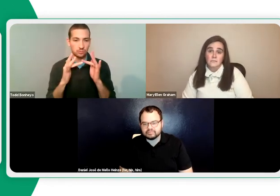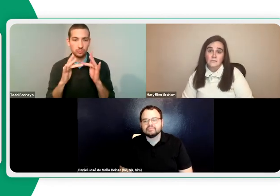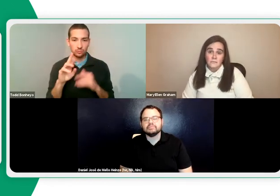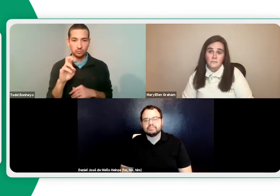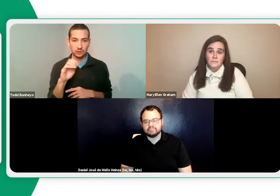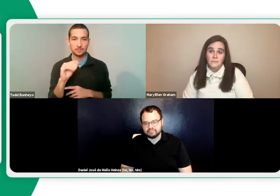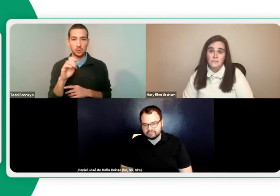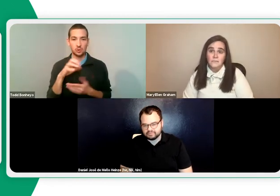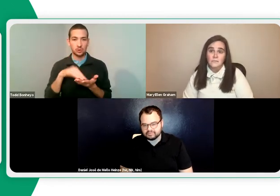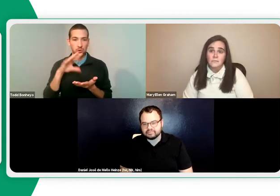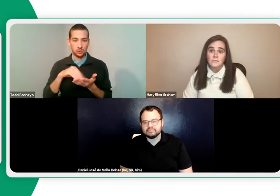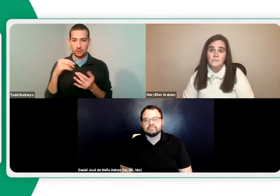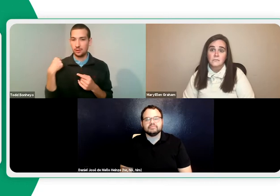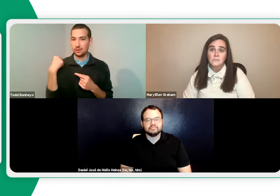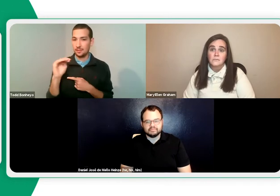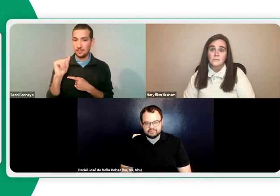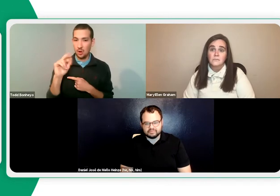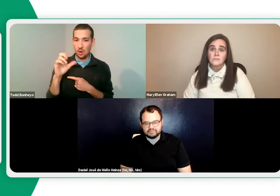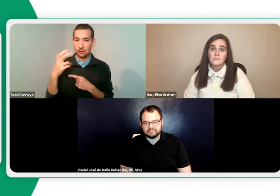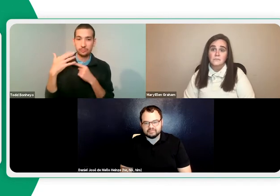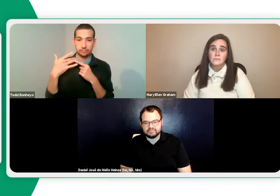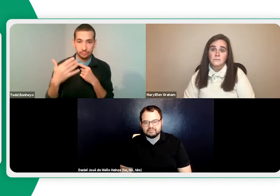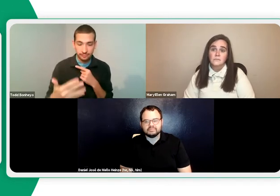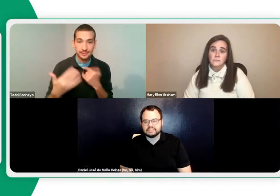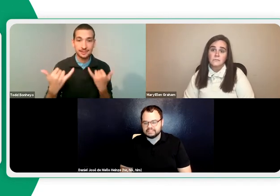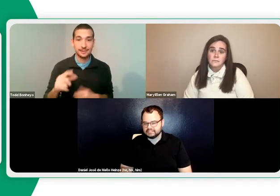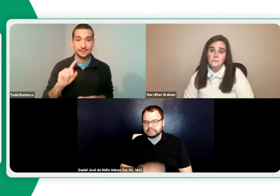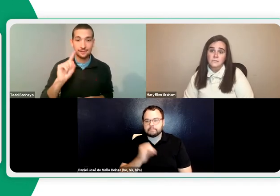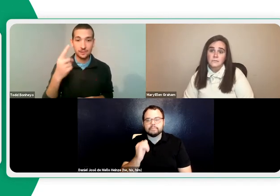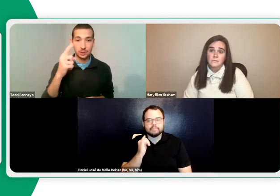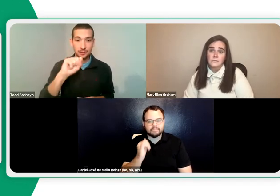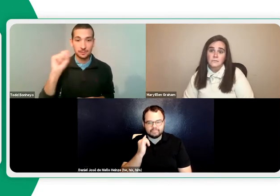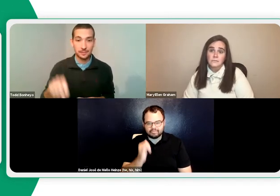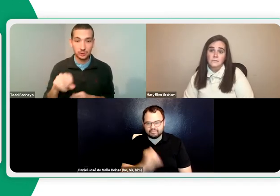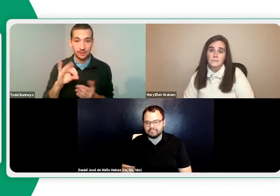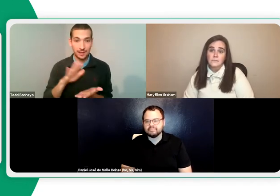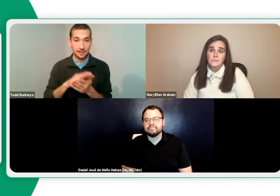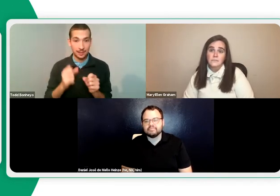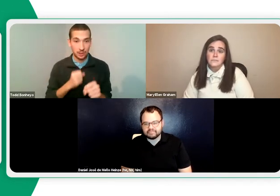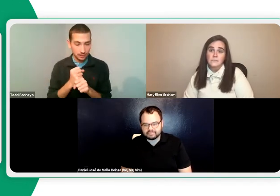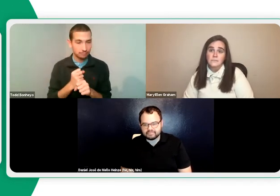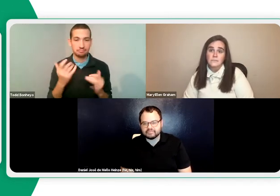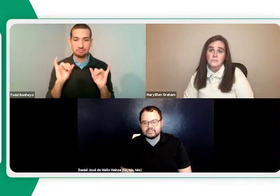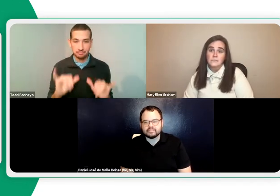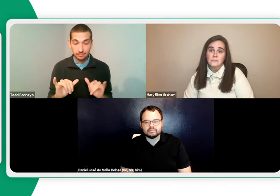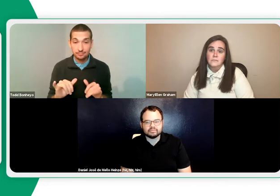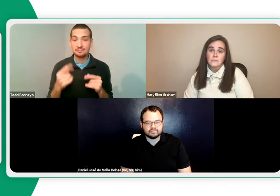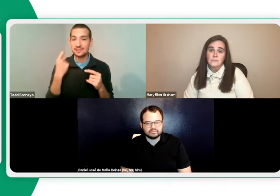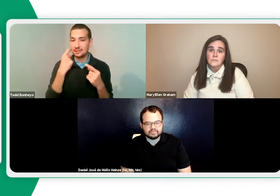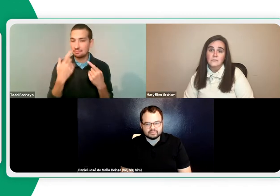similar program where we went 100% remote learning. And now, for the first semester of the school year,